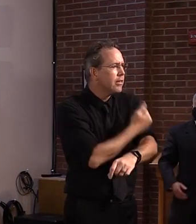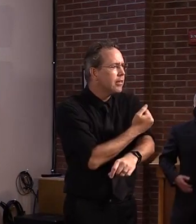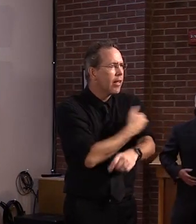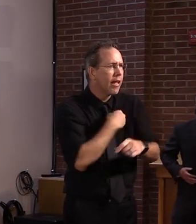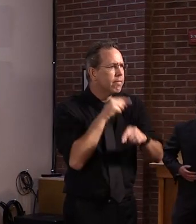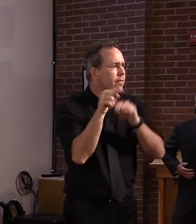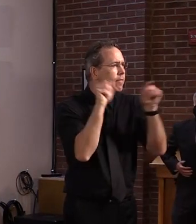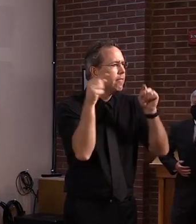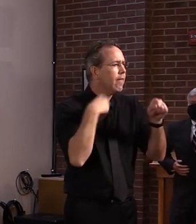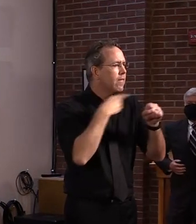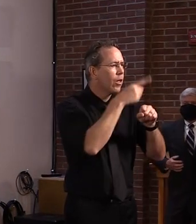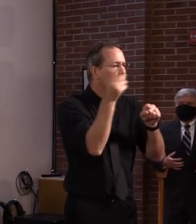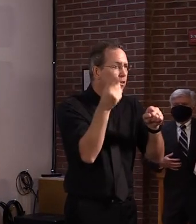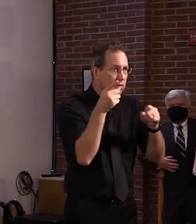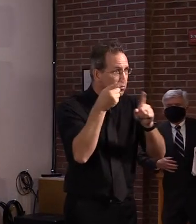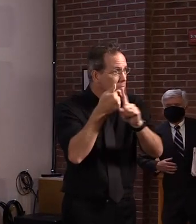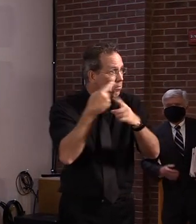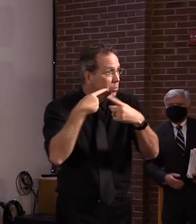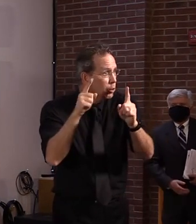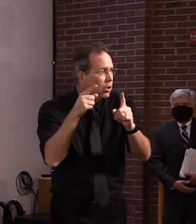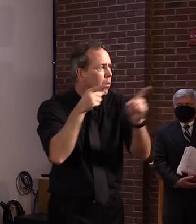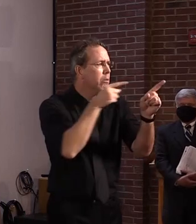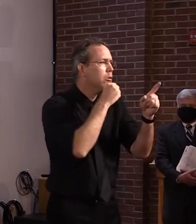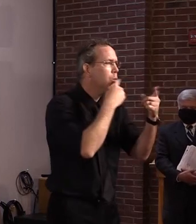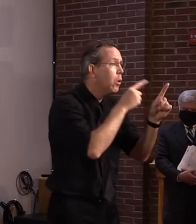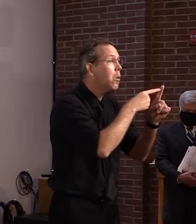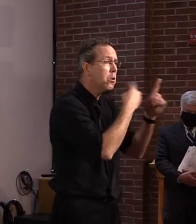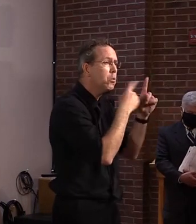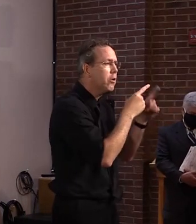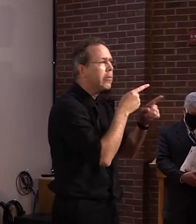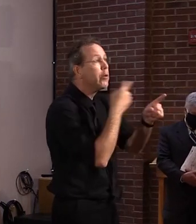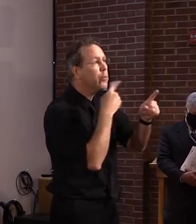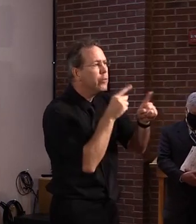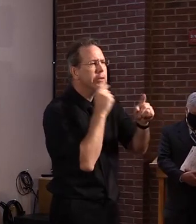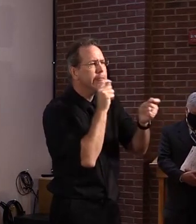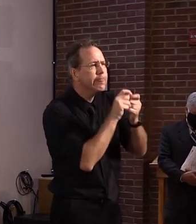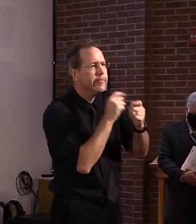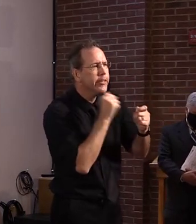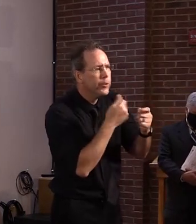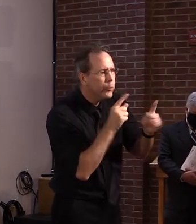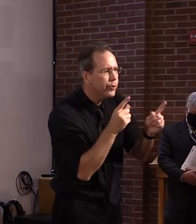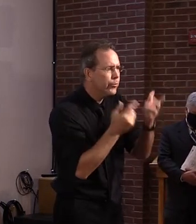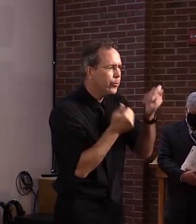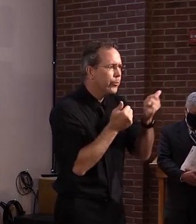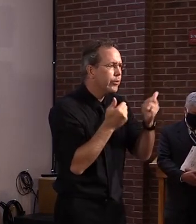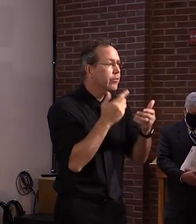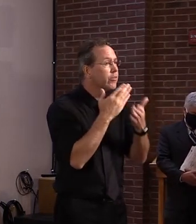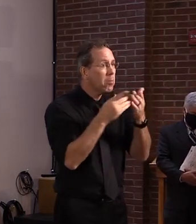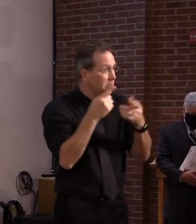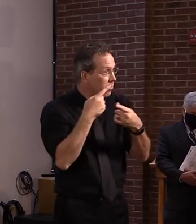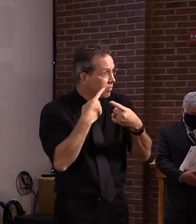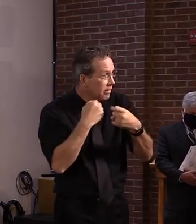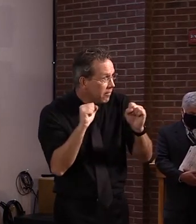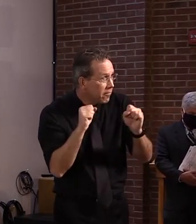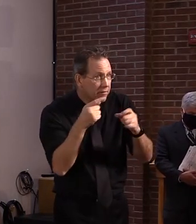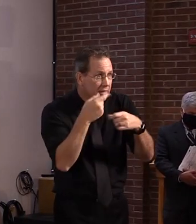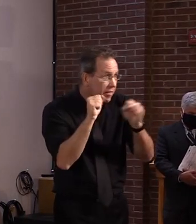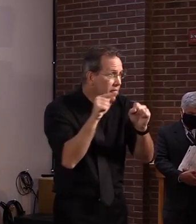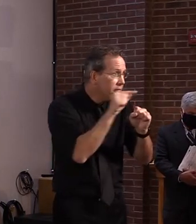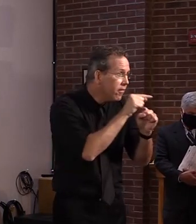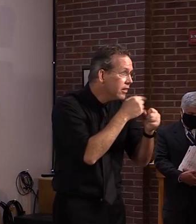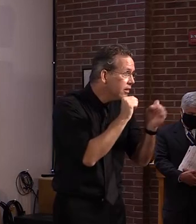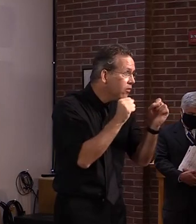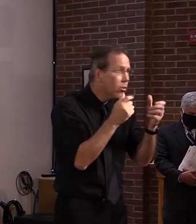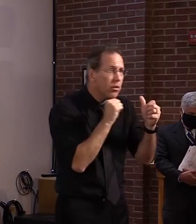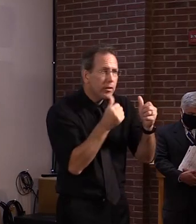safe they are. So it's going to take a lot of trials. In the meantime, mitigation to suppress this is our only